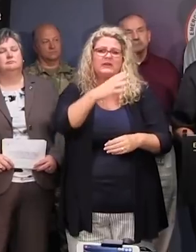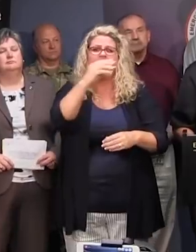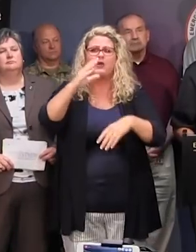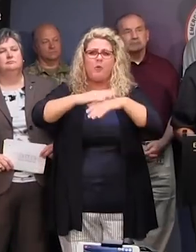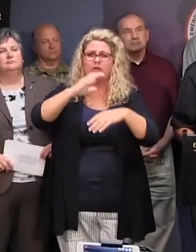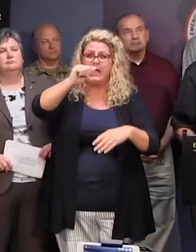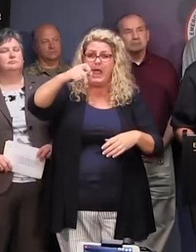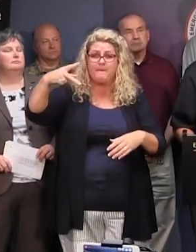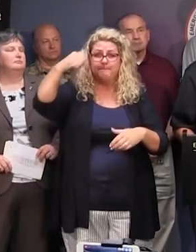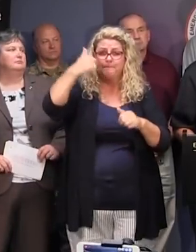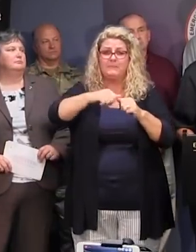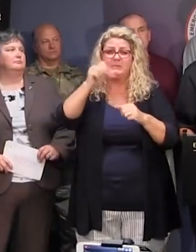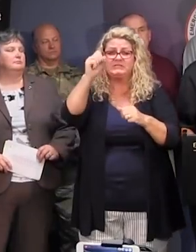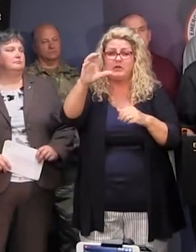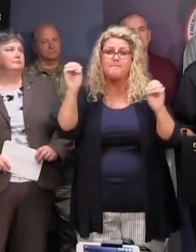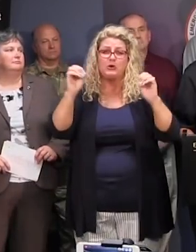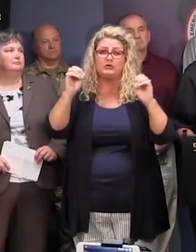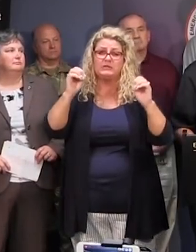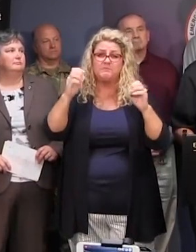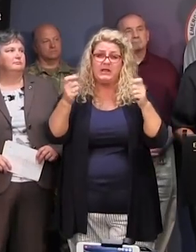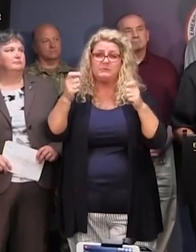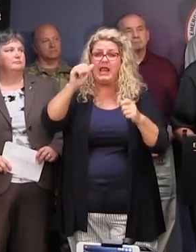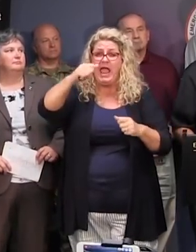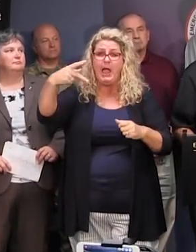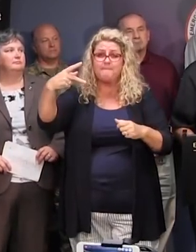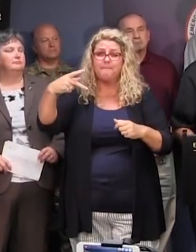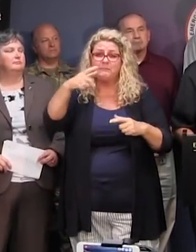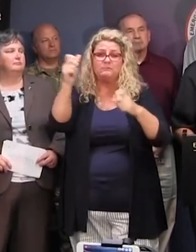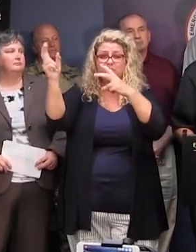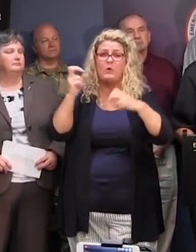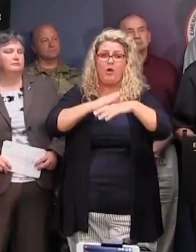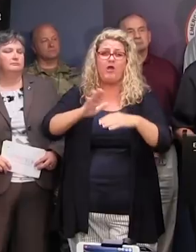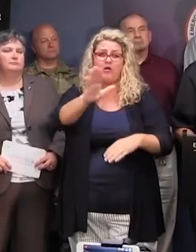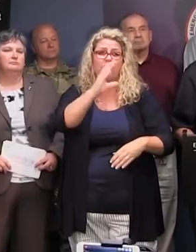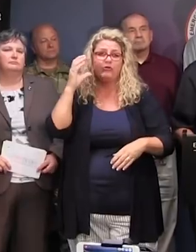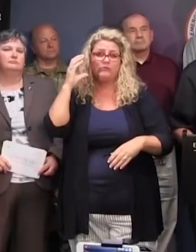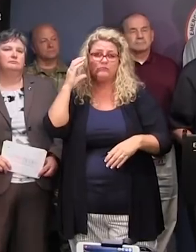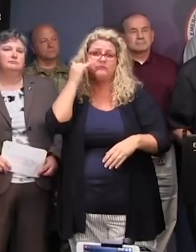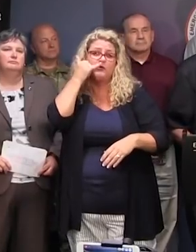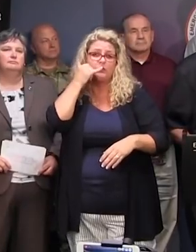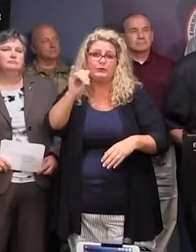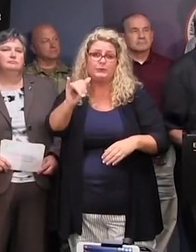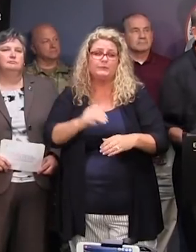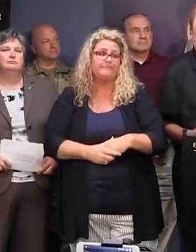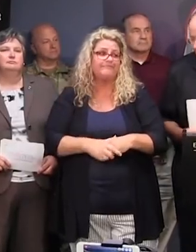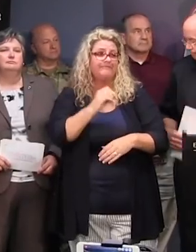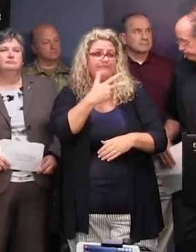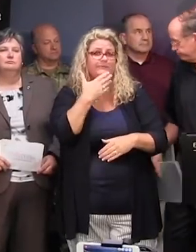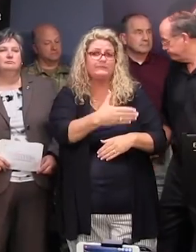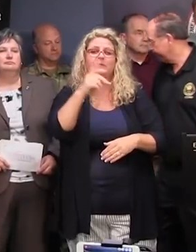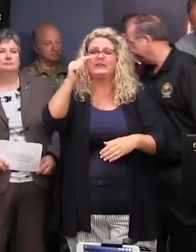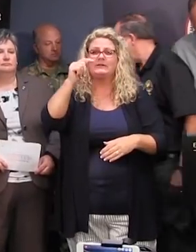our South Carolina Emergency Manager app that can be downloaded and installed on your cell phone. Sir? Thank you very much.